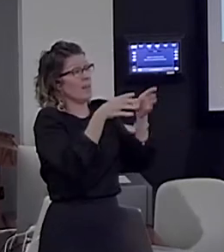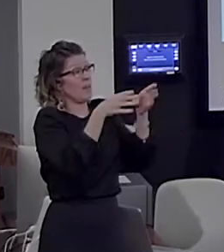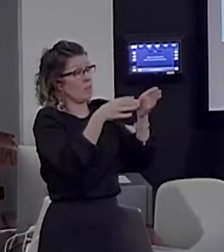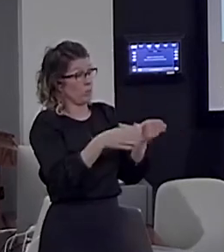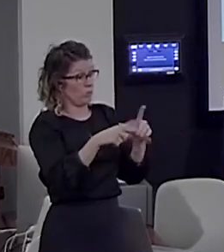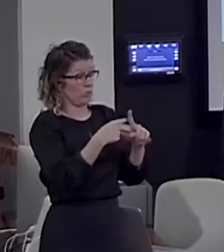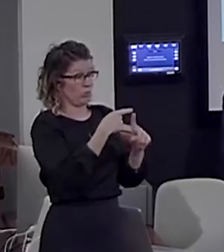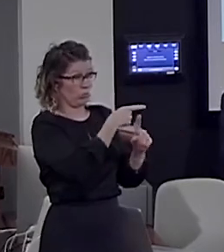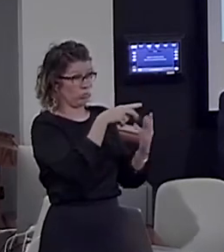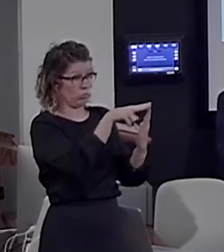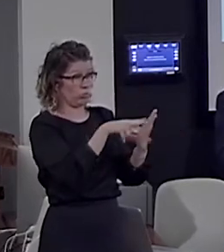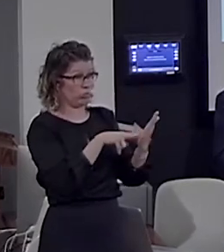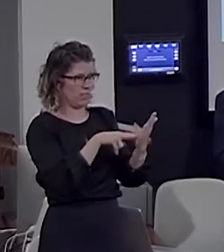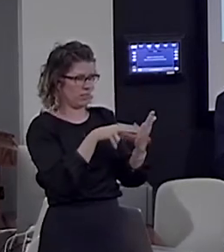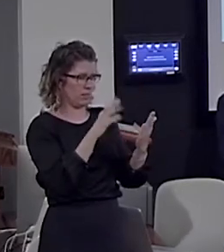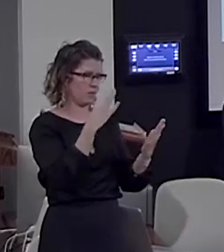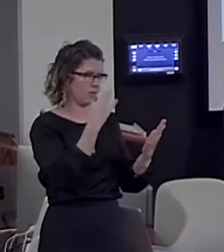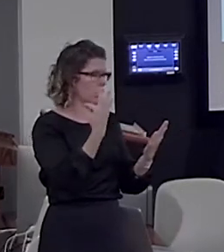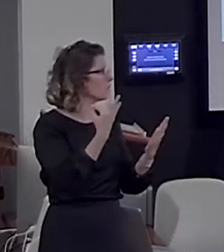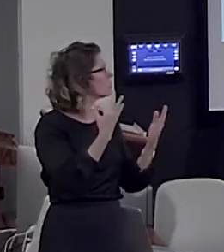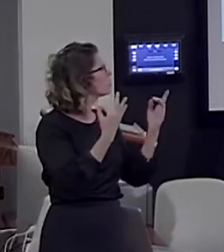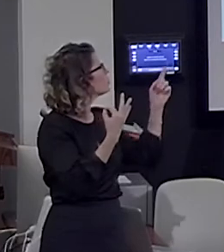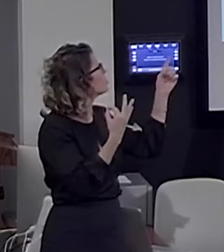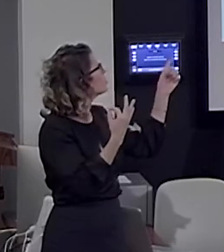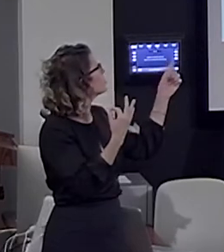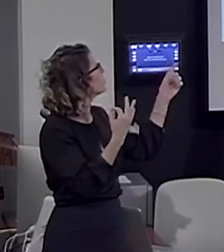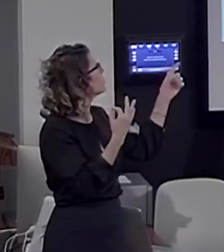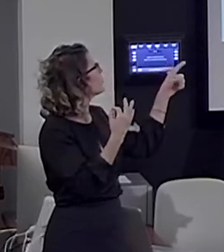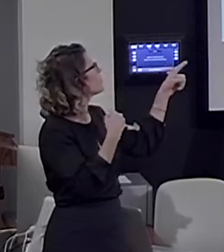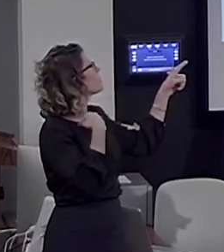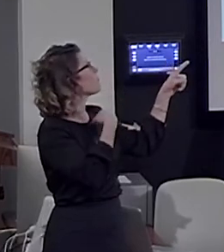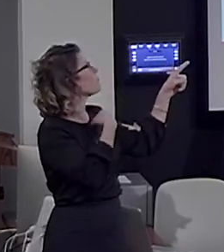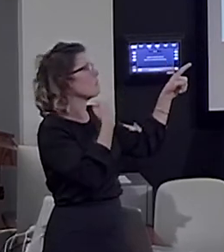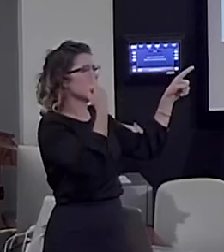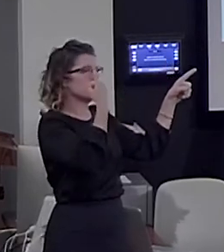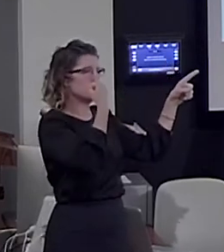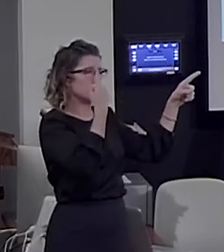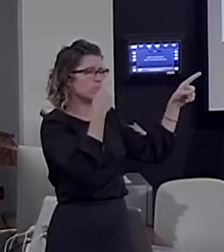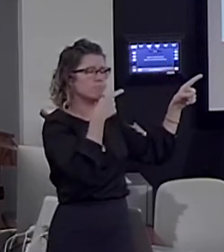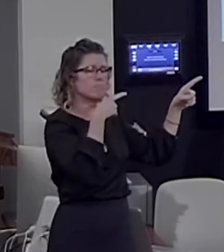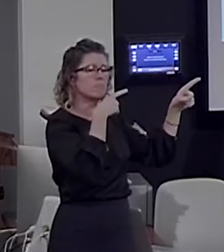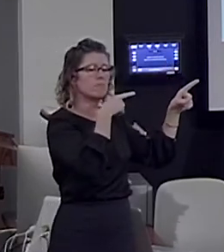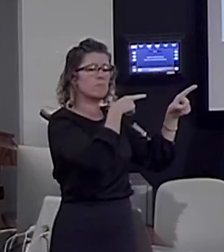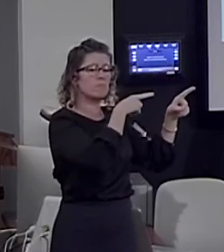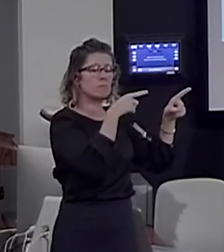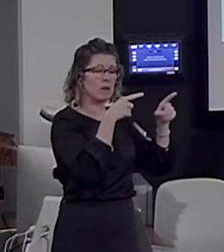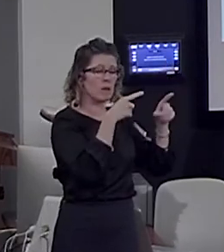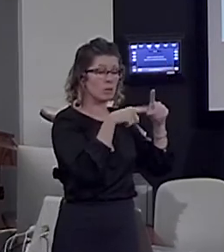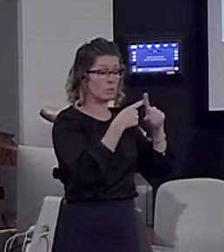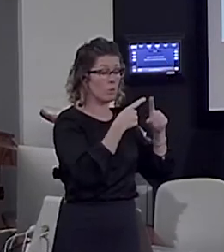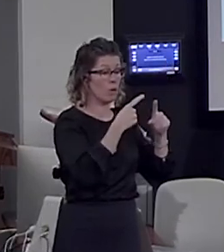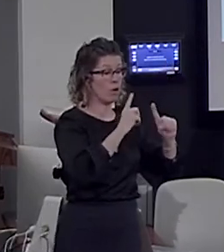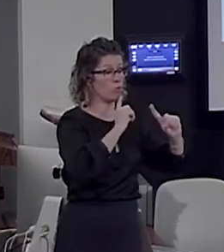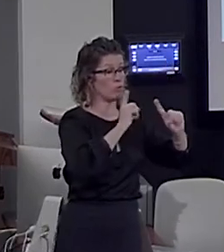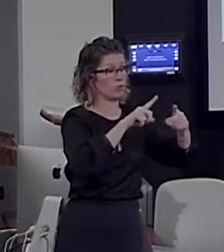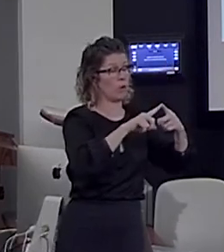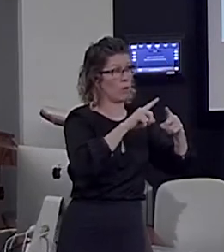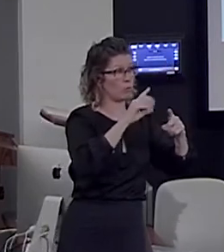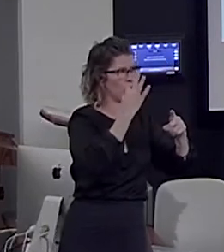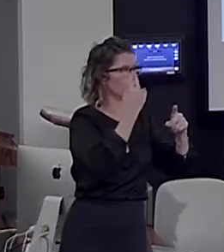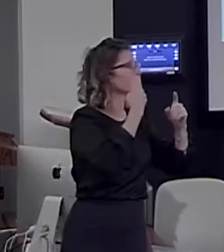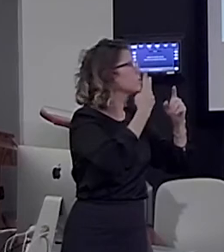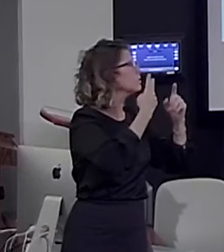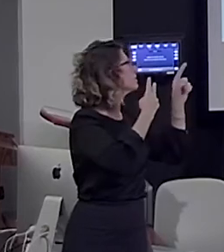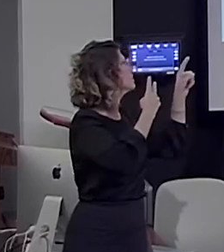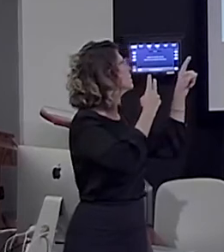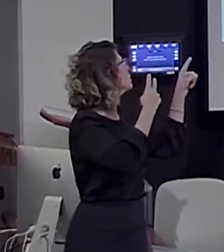reading French. And, so, we looked at whether these regions that were responding to French. So, you can see here, for instance, each of